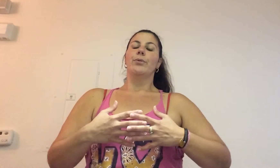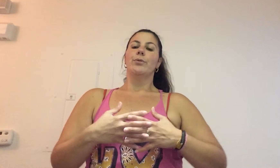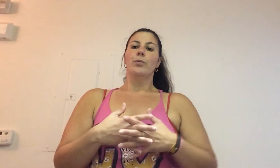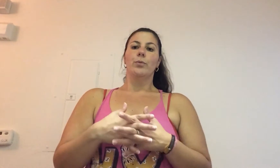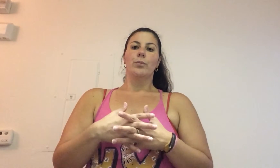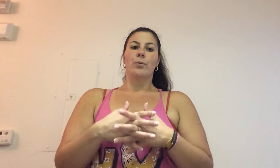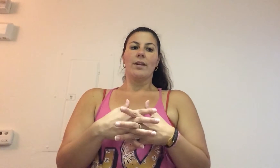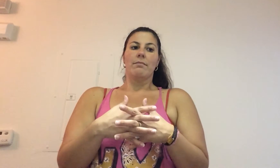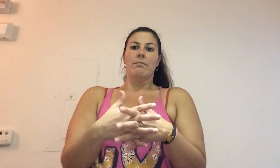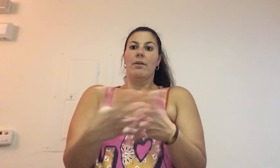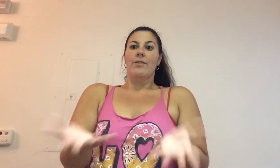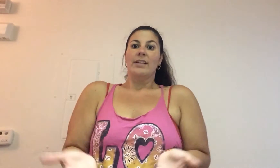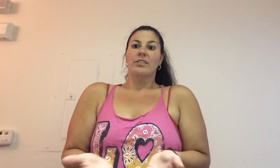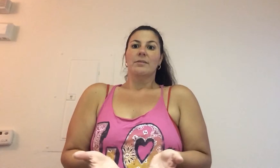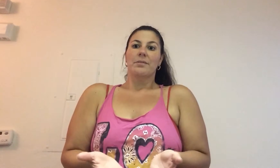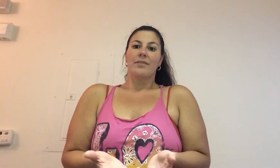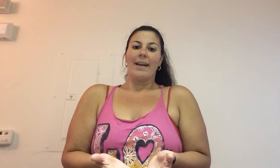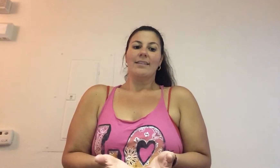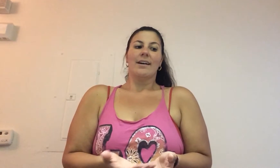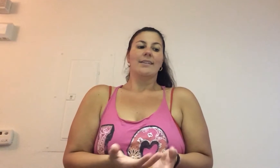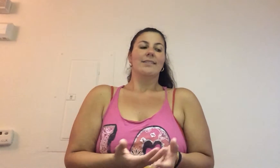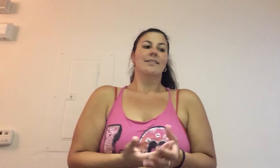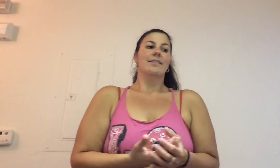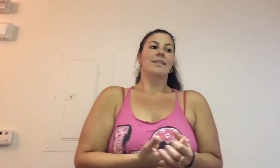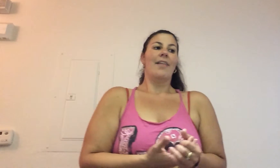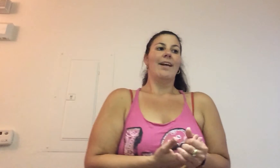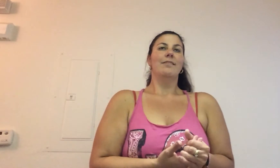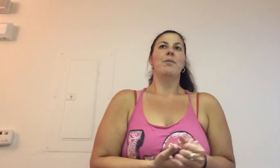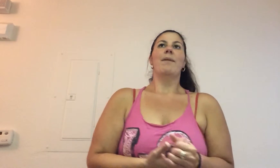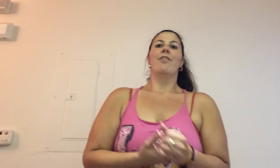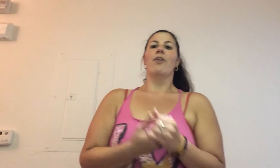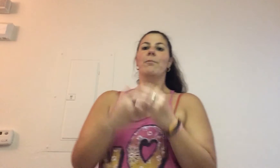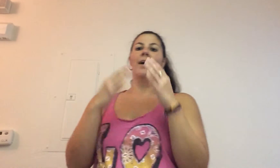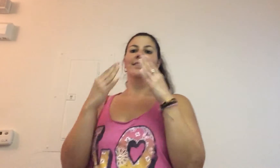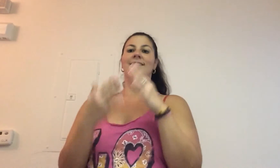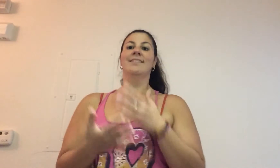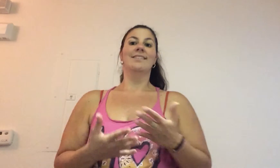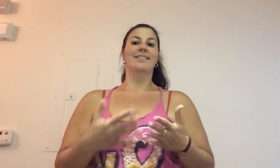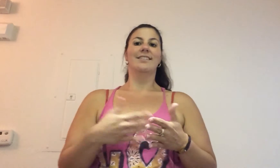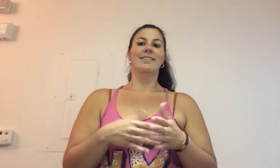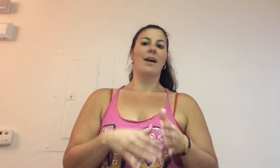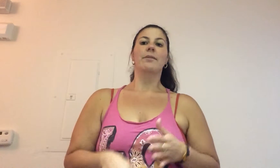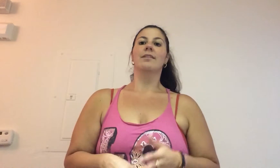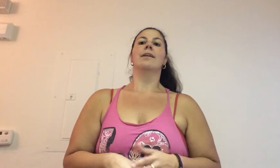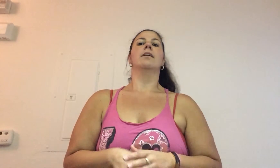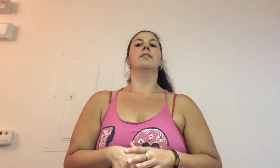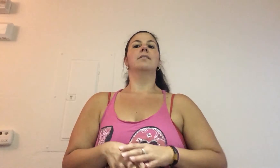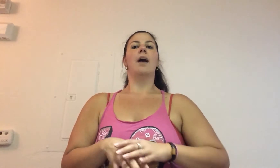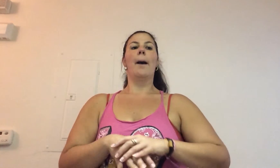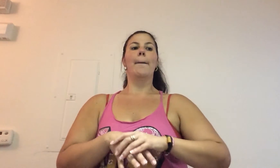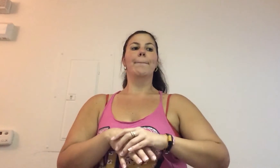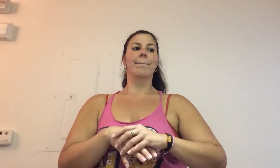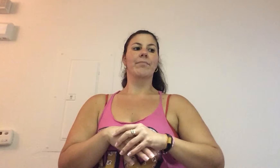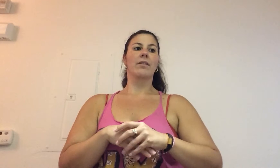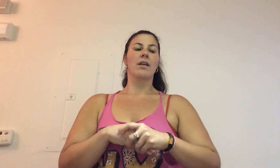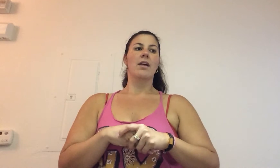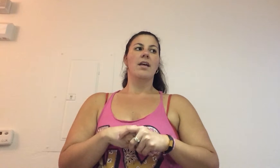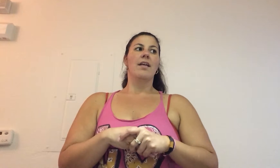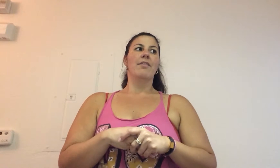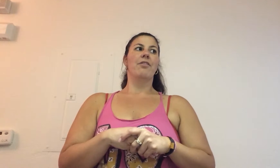through what Mother Nature provides us, and that's been my thought process since I was little. Um, the